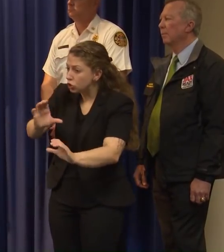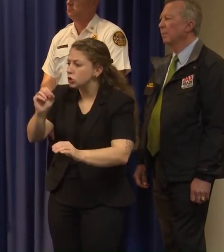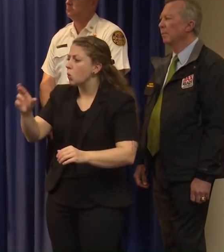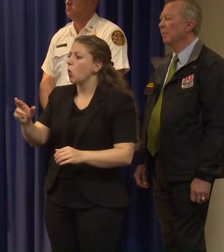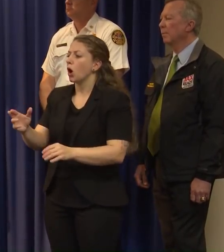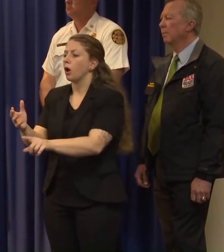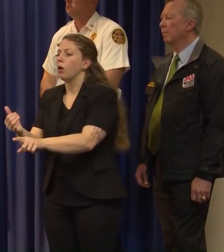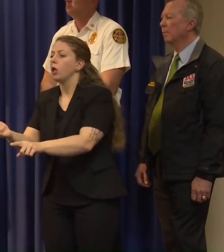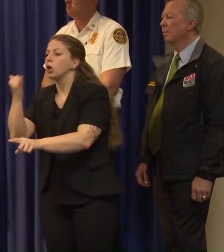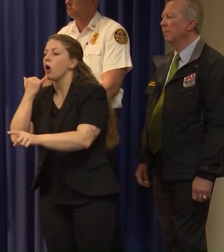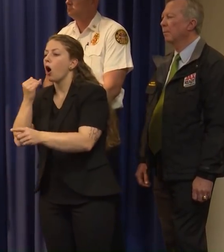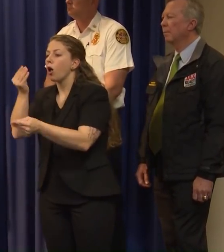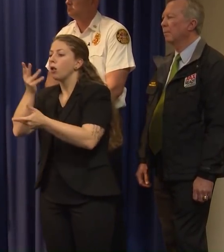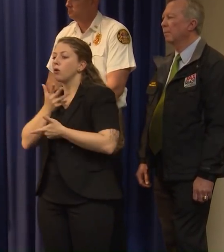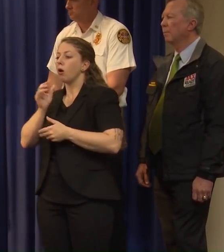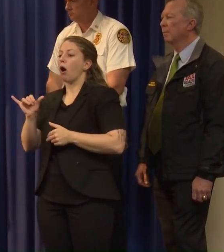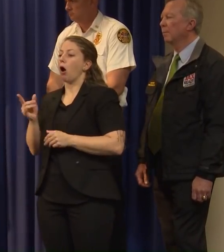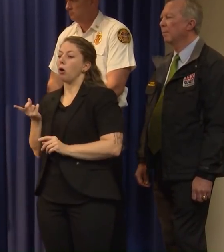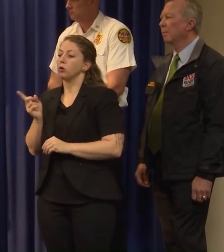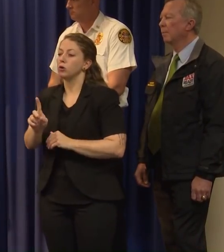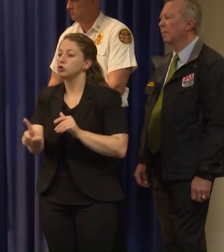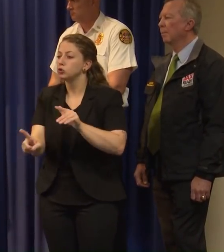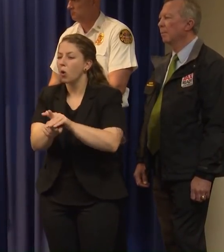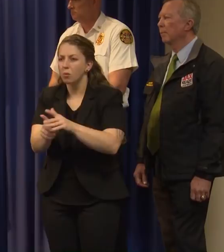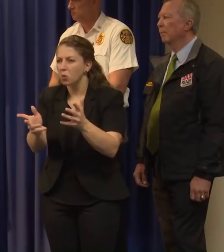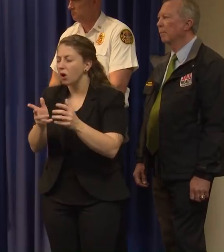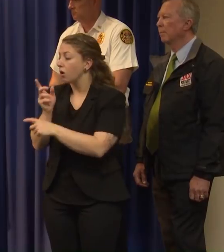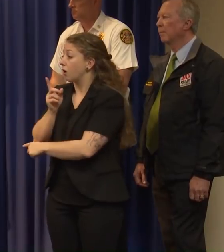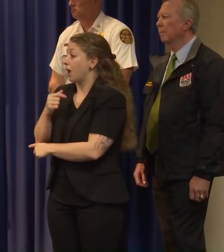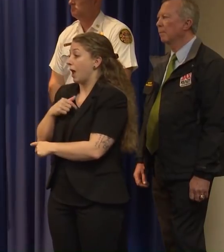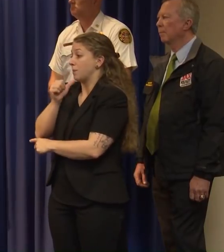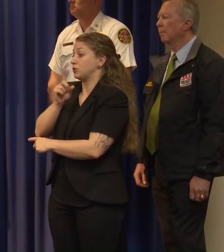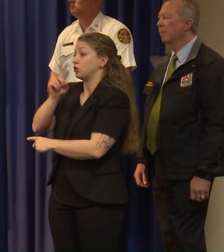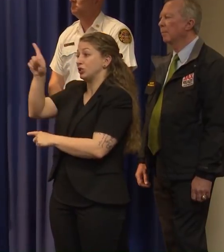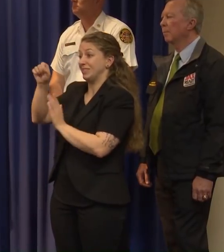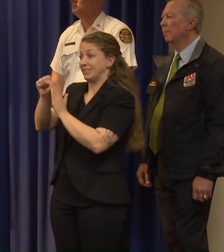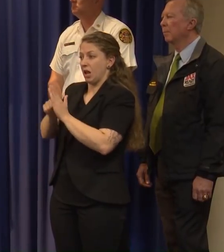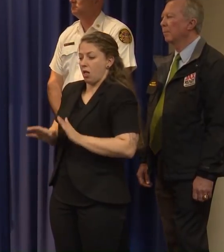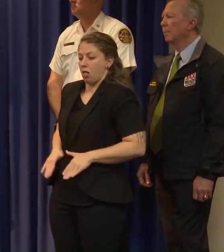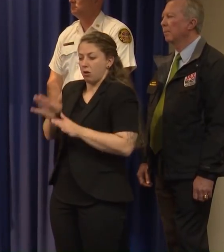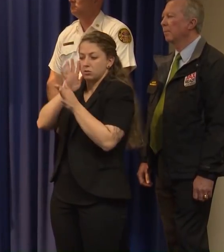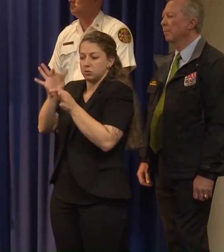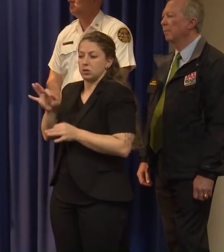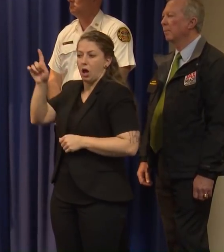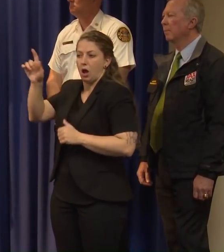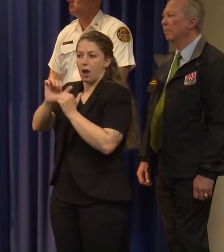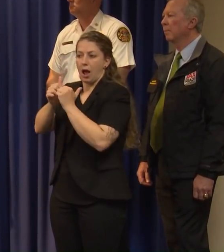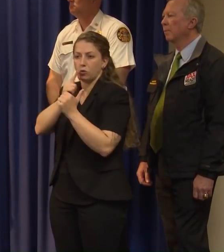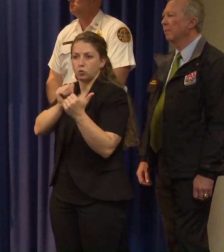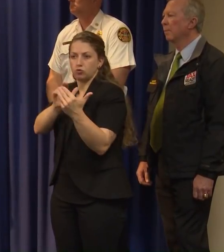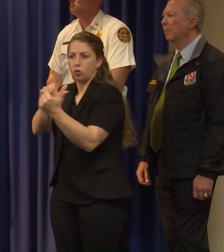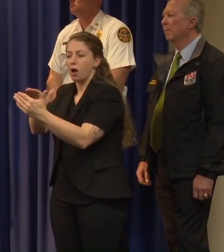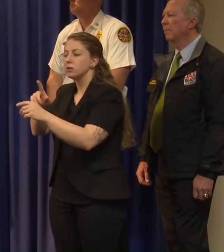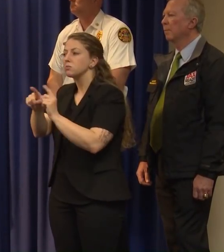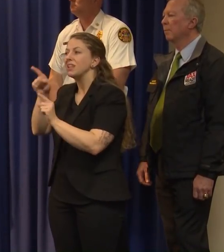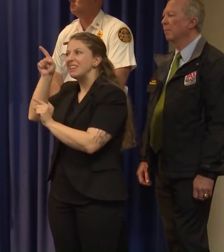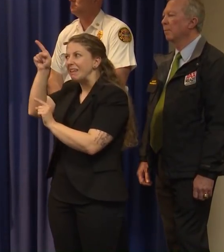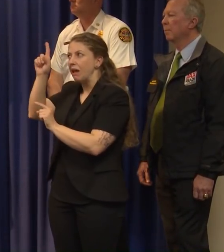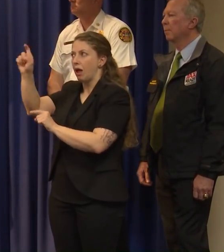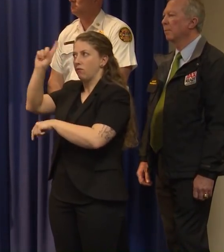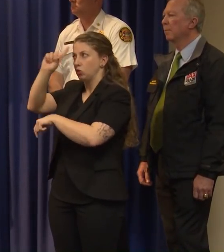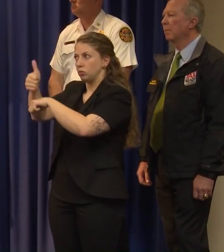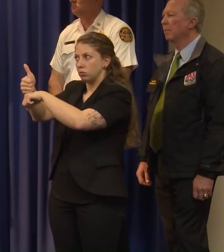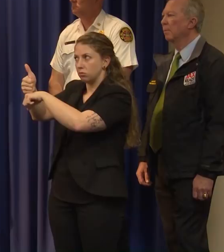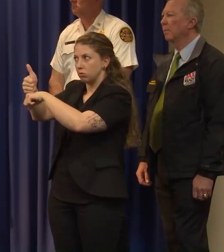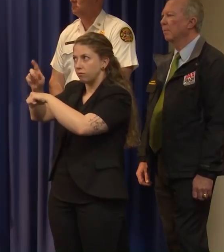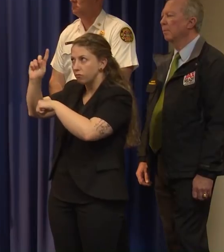So again, department of professional regulation at state level, not sure how they're going to address that. Uh, but they'll have to, you know, uh, be the ones to take the